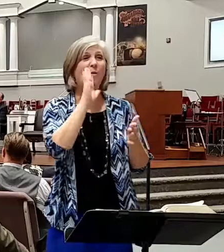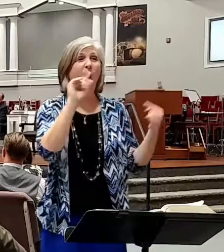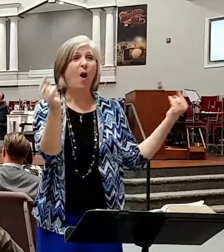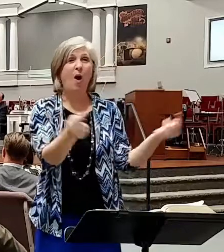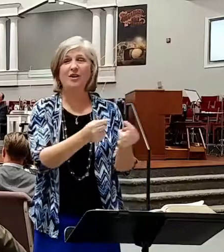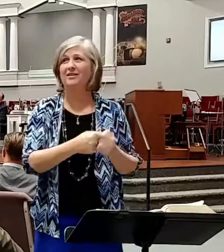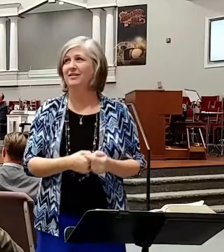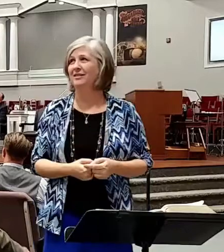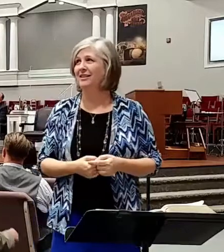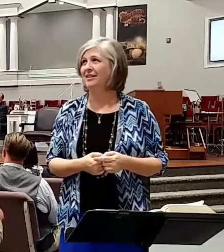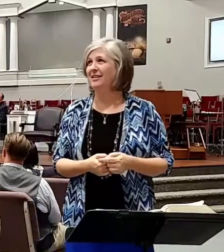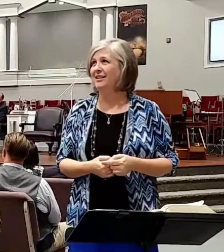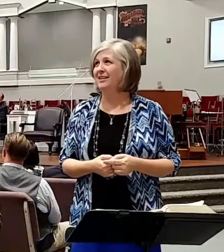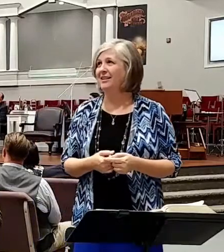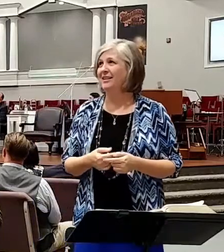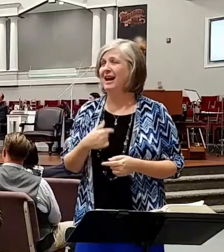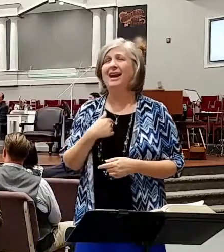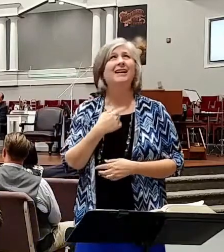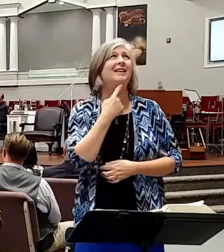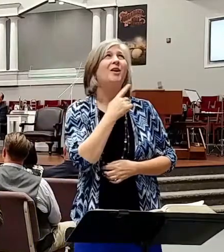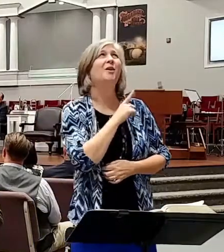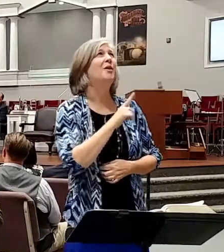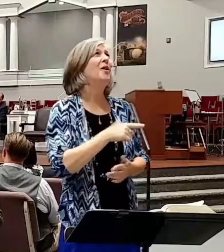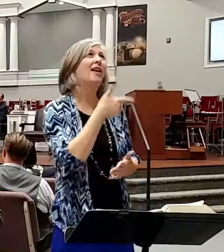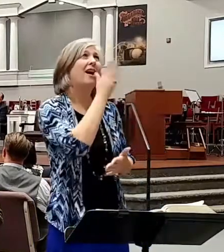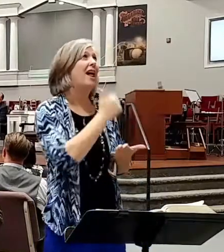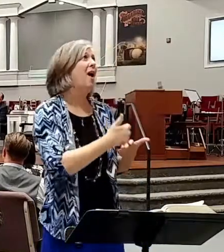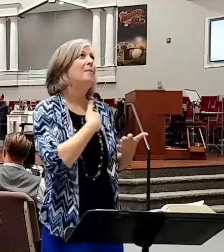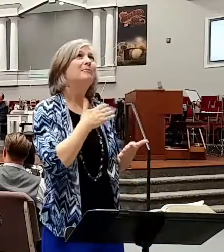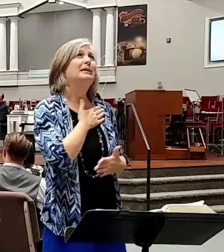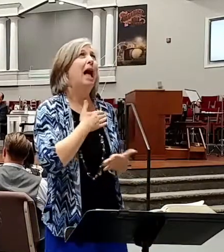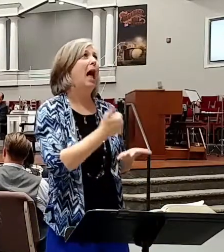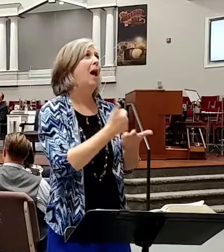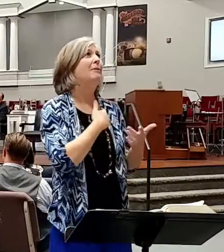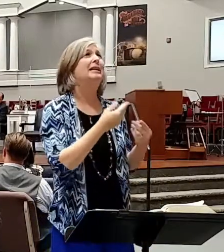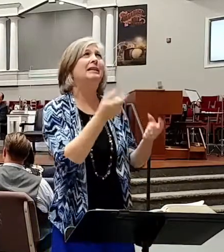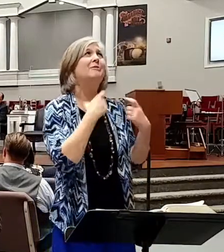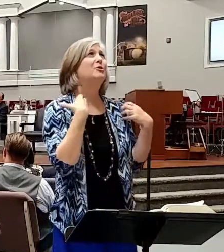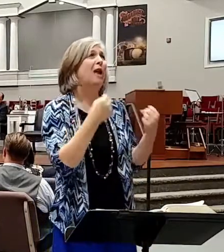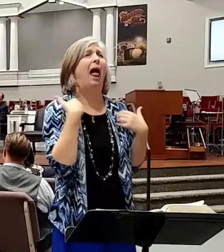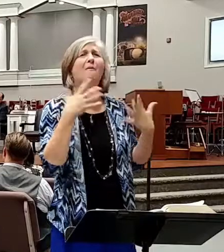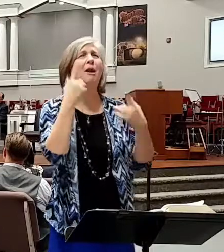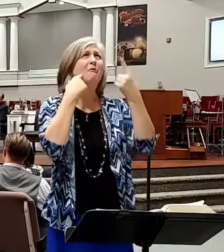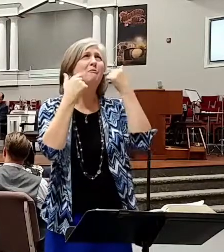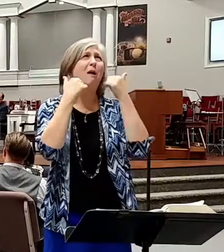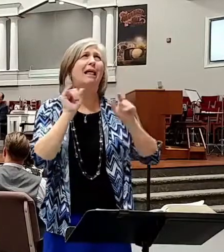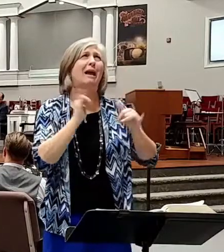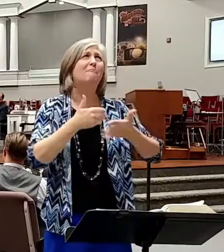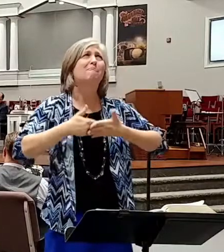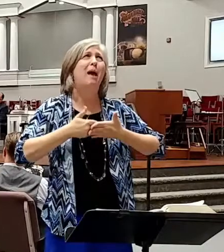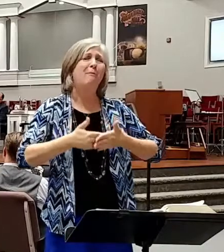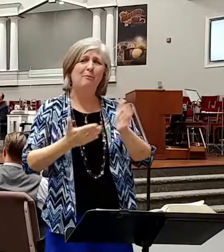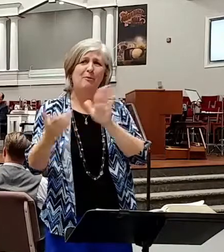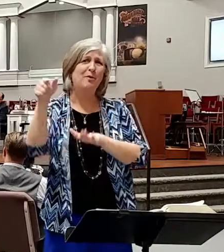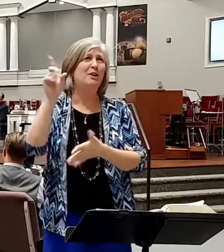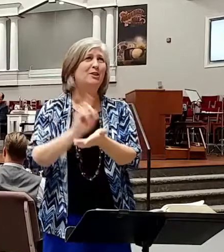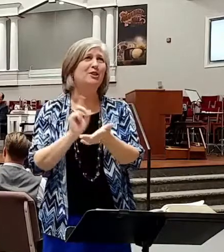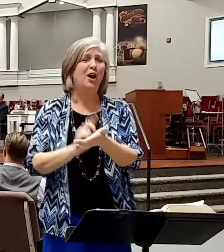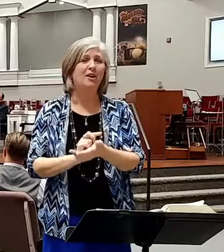And then I turned around and thought, Lord God help me, Lord help me, please help me, give me strength. I don't want to cry like a baby in front of the doctor and this nurse, she's a